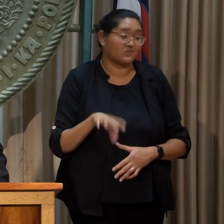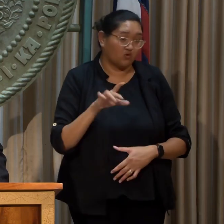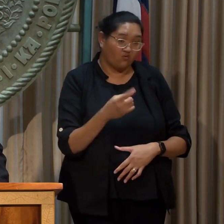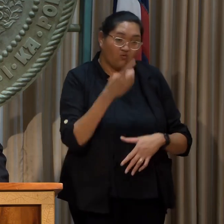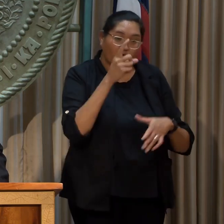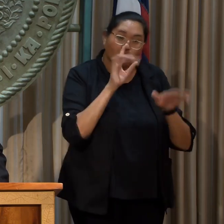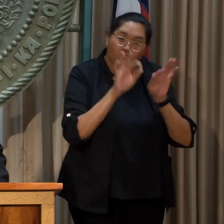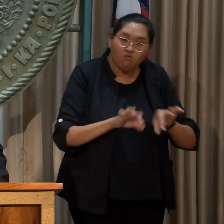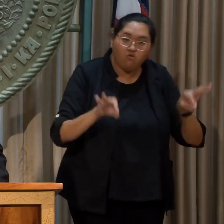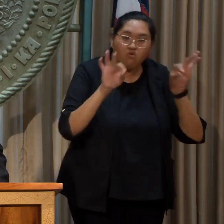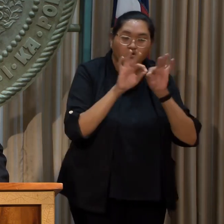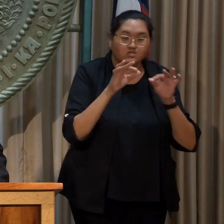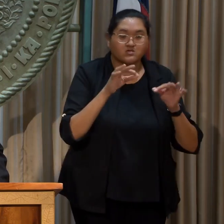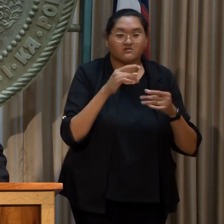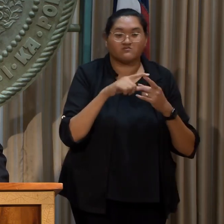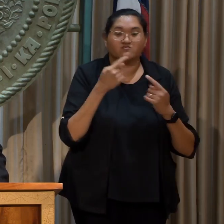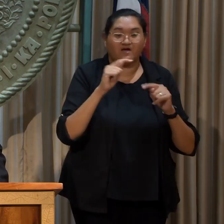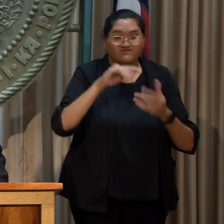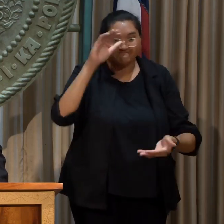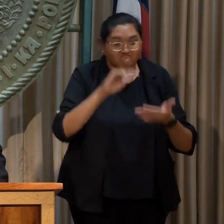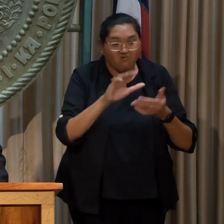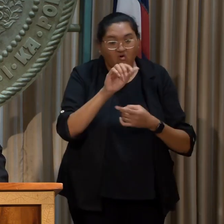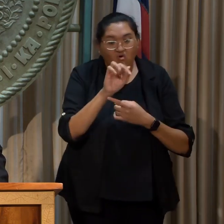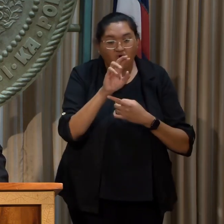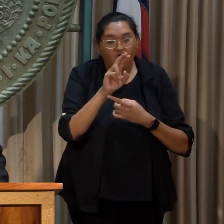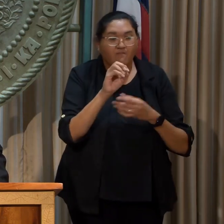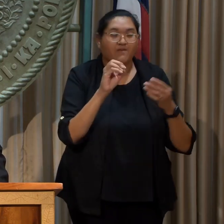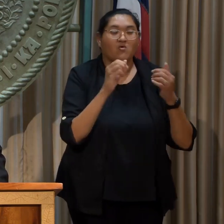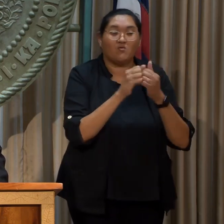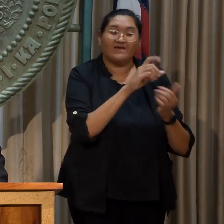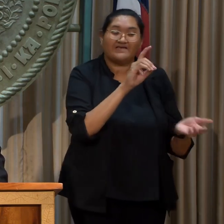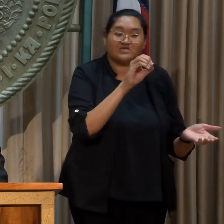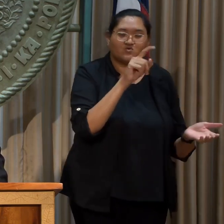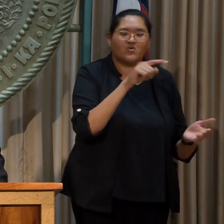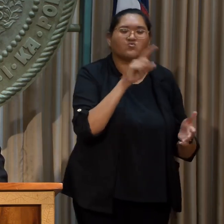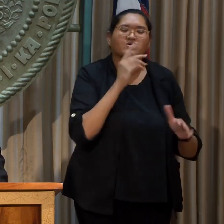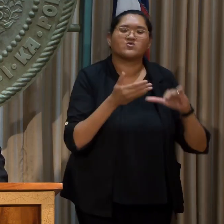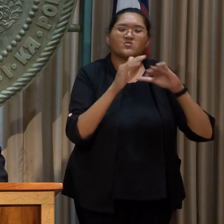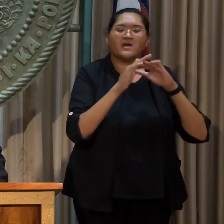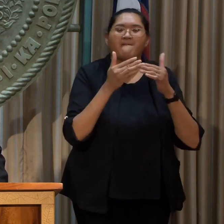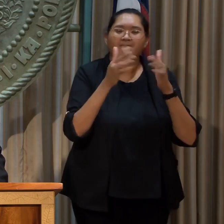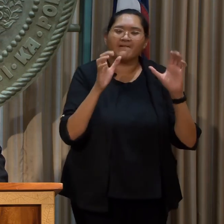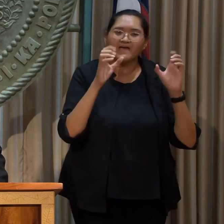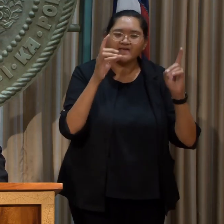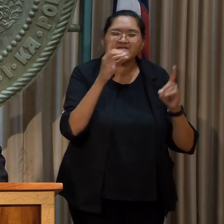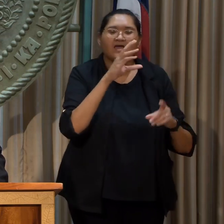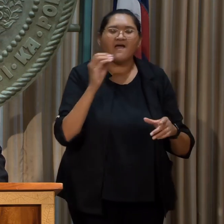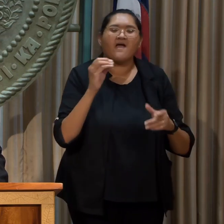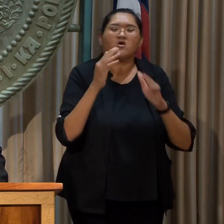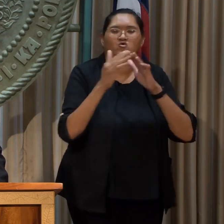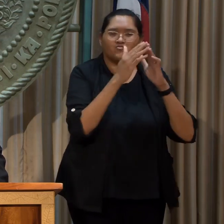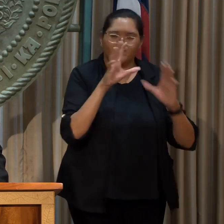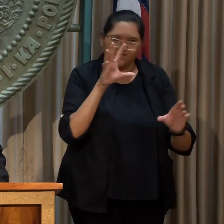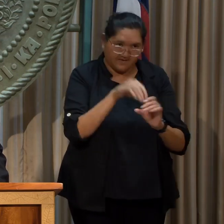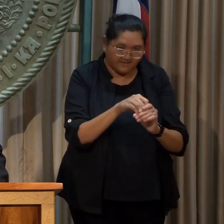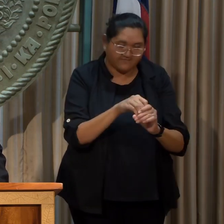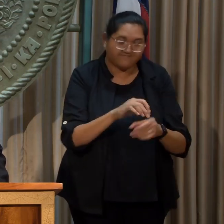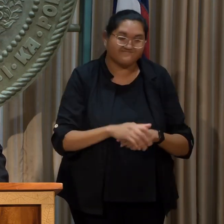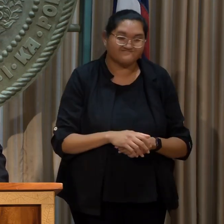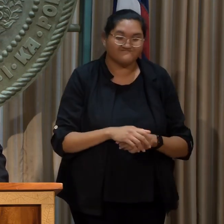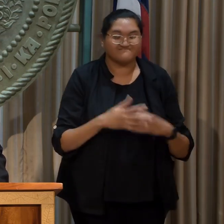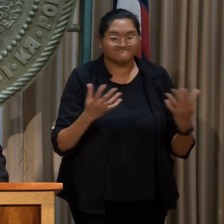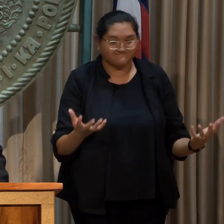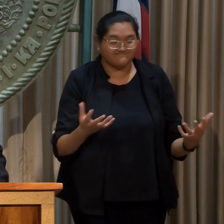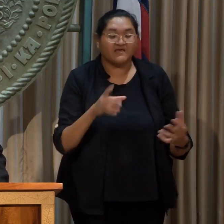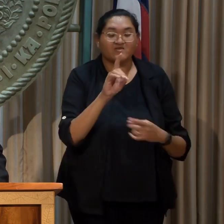the most important steps in decarbonizing the transportation system is increasing public education, outreach, and community engagement. To that